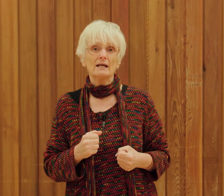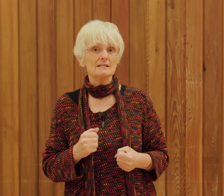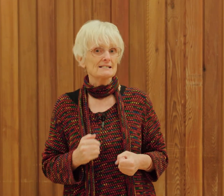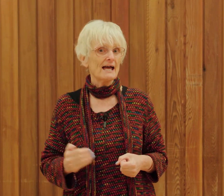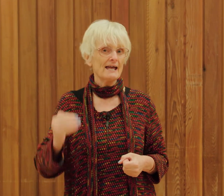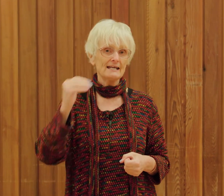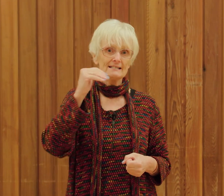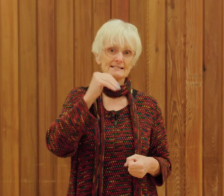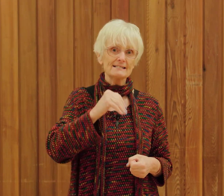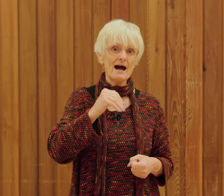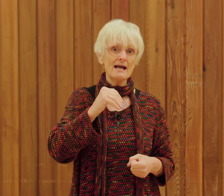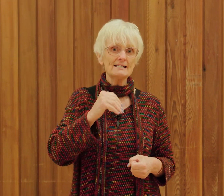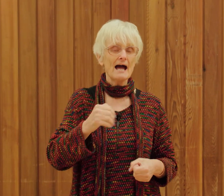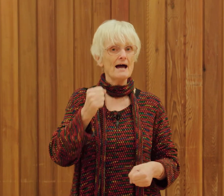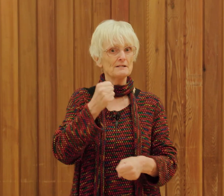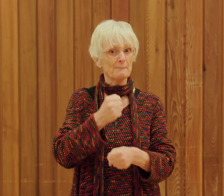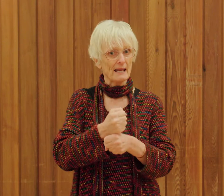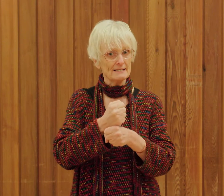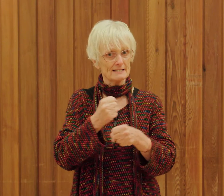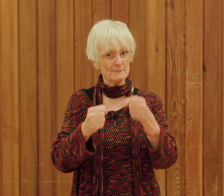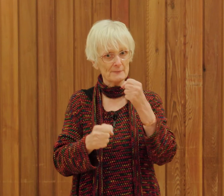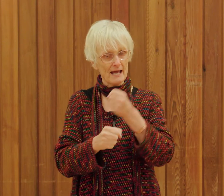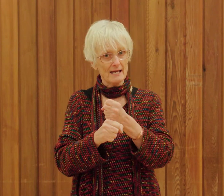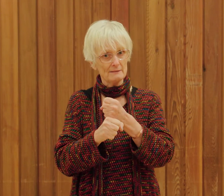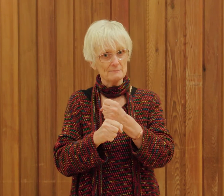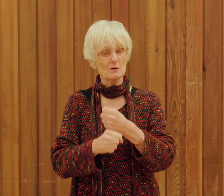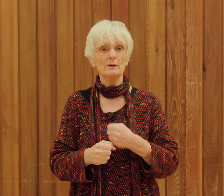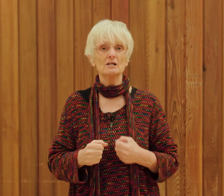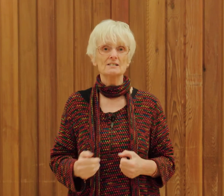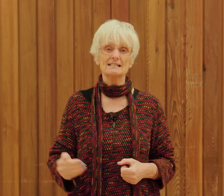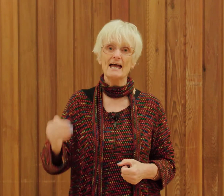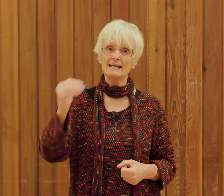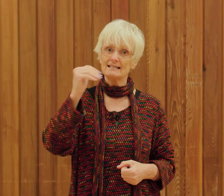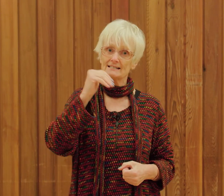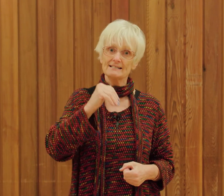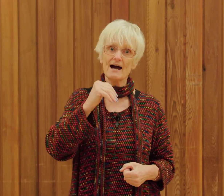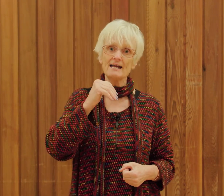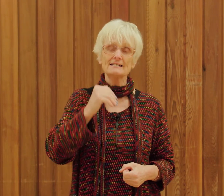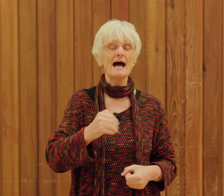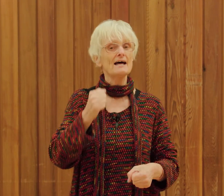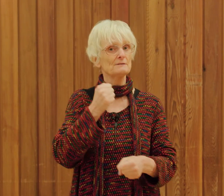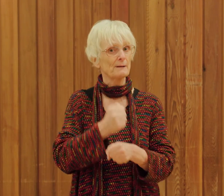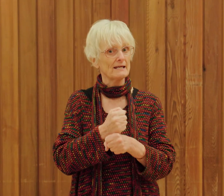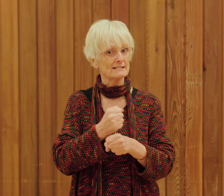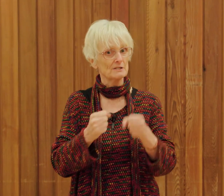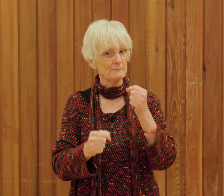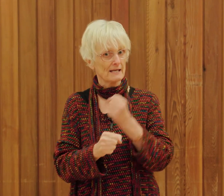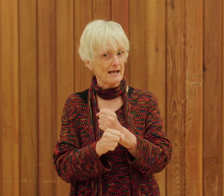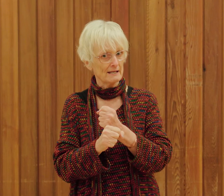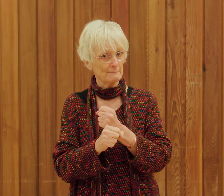could stay inside and play some games we could stay inside and play some games